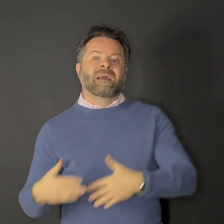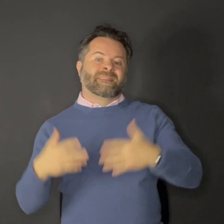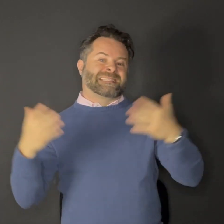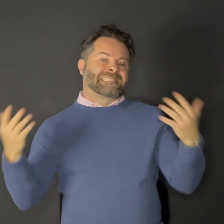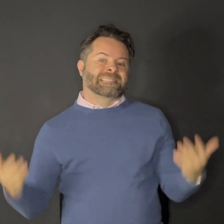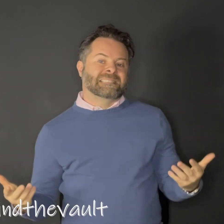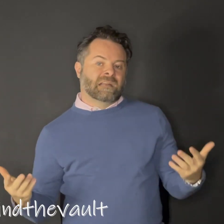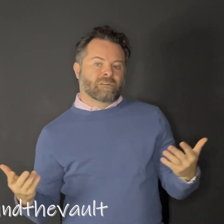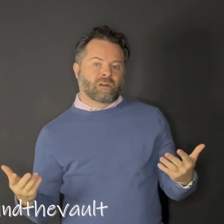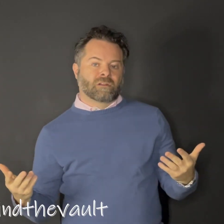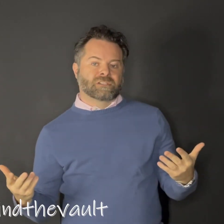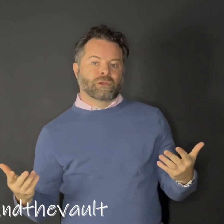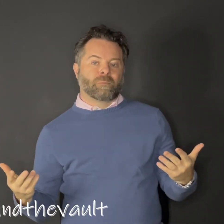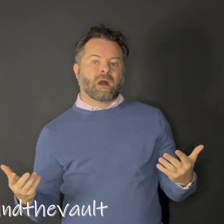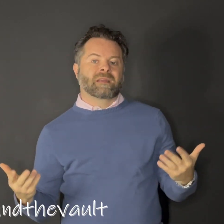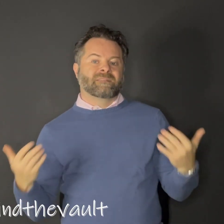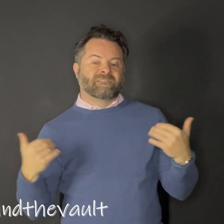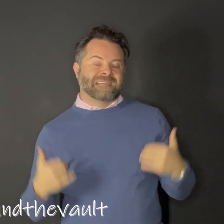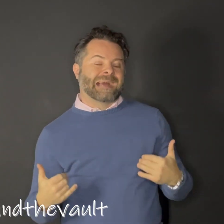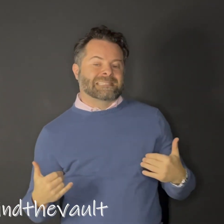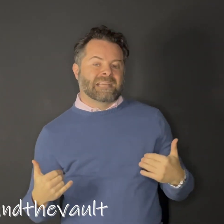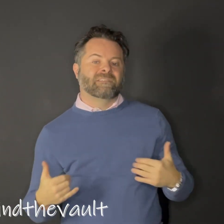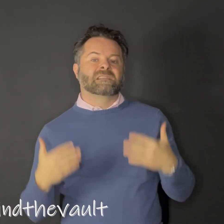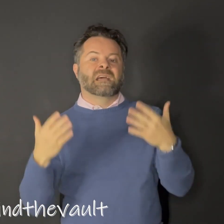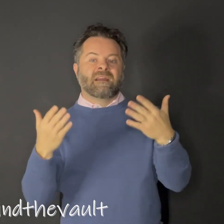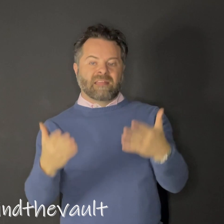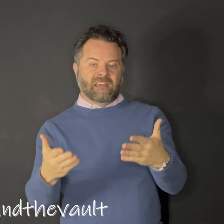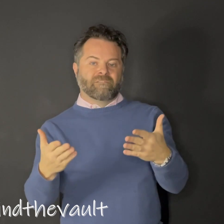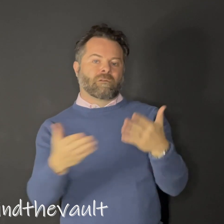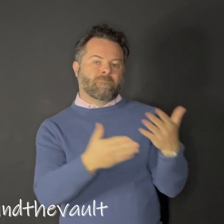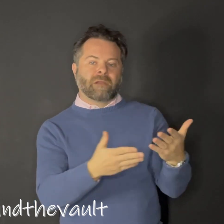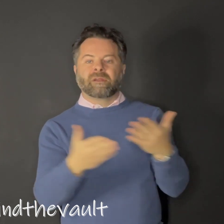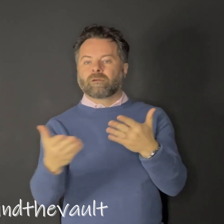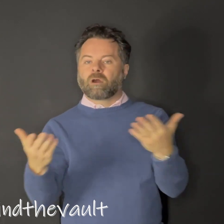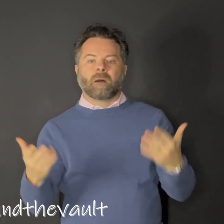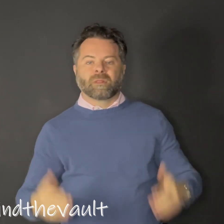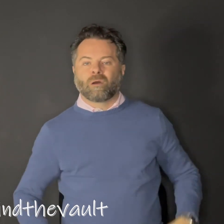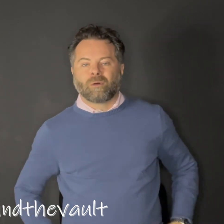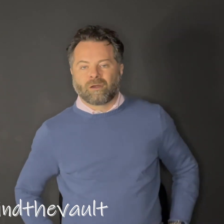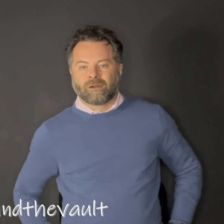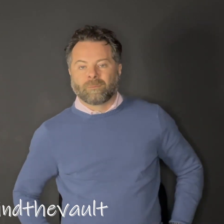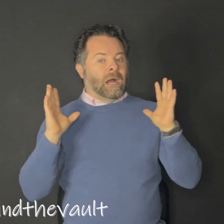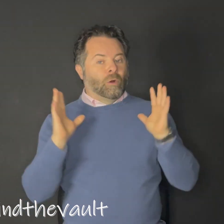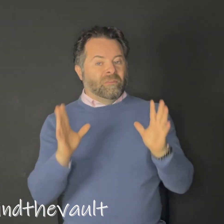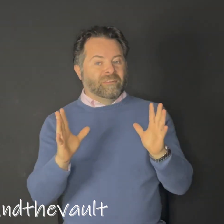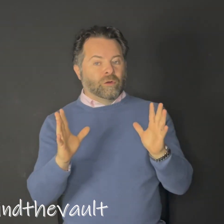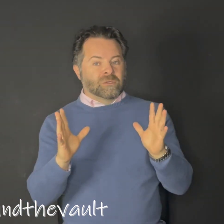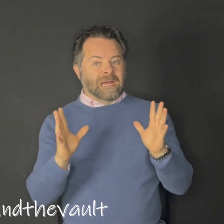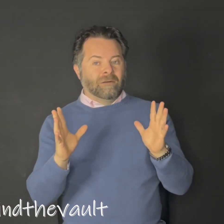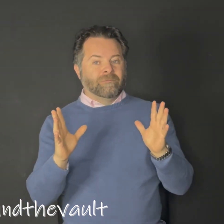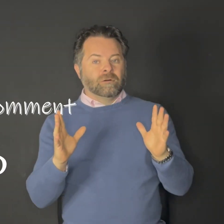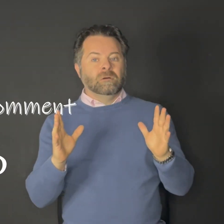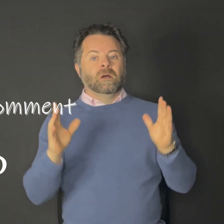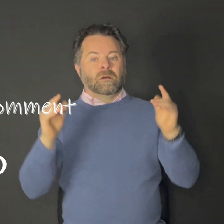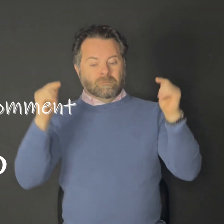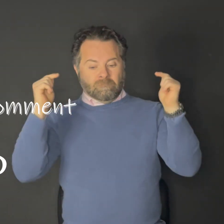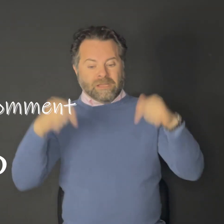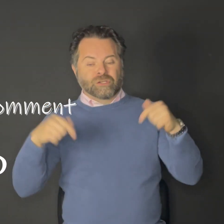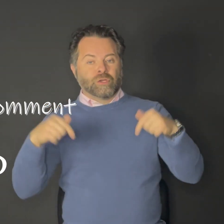that's $1,600 in your pocket of tax savings if you're a married or common law partner. I hope the video was helpful. Make sure you